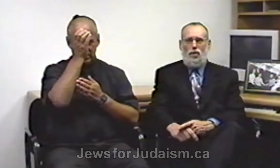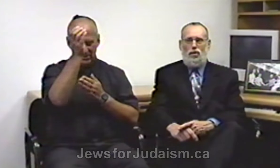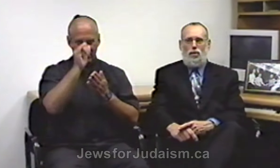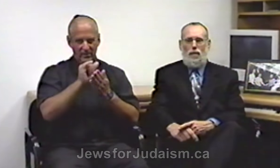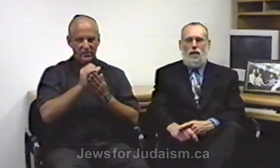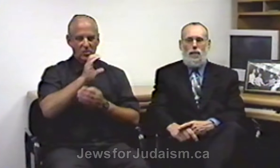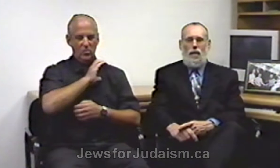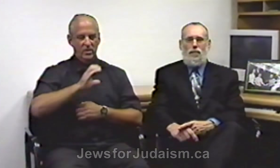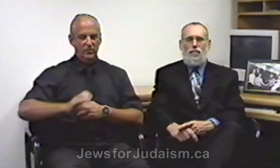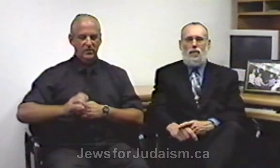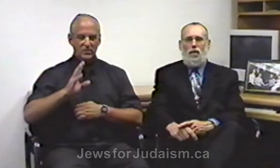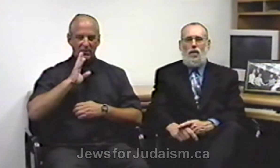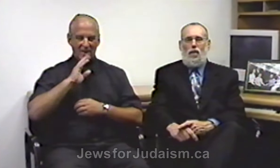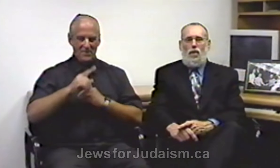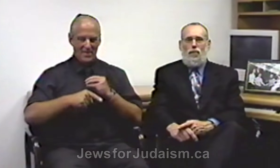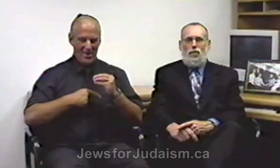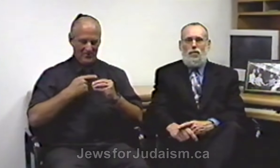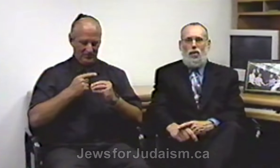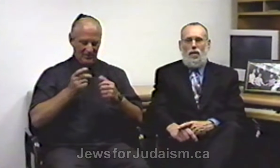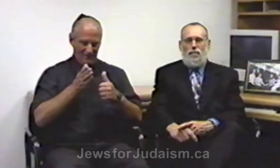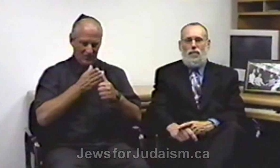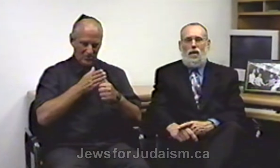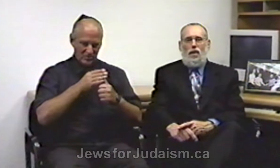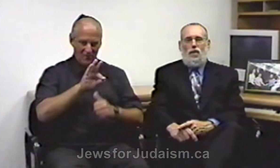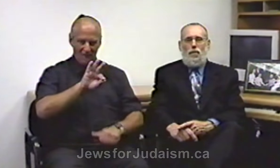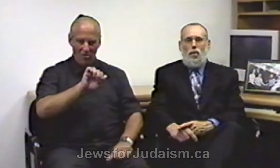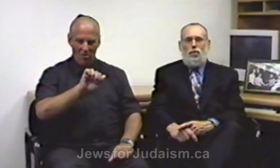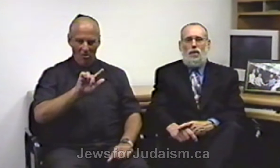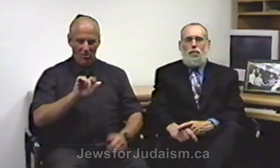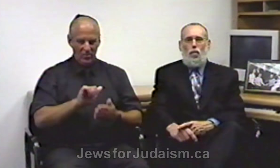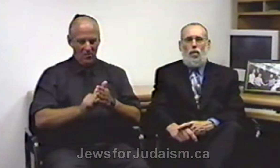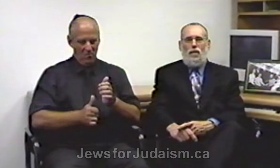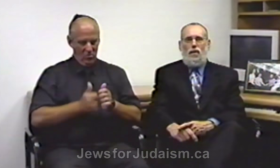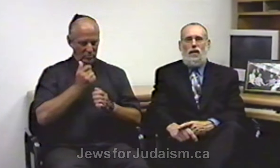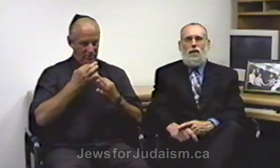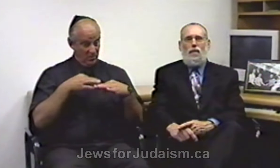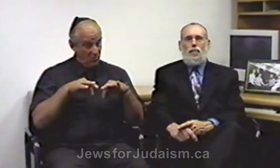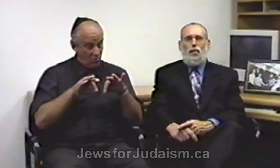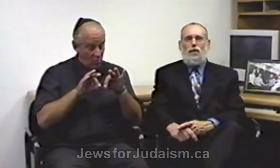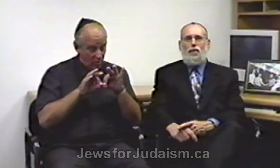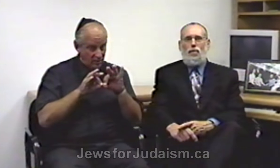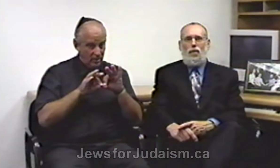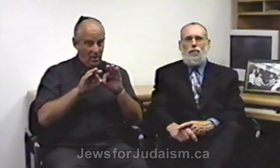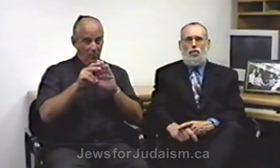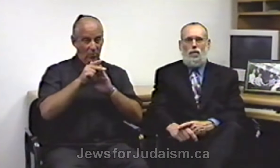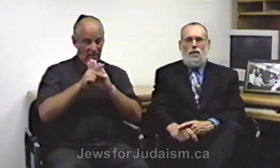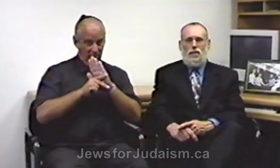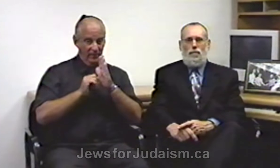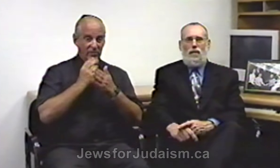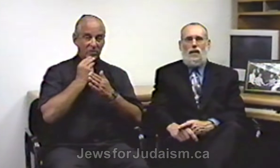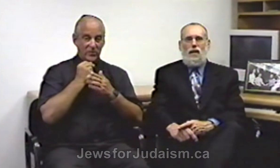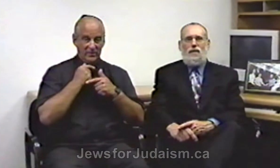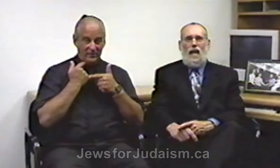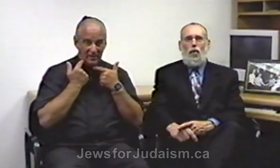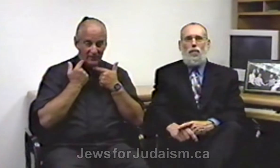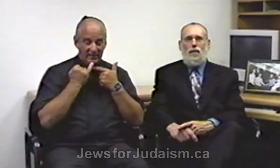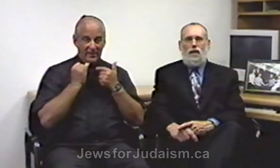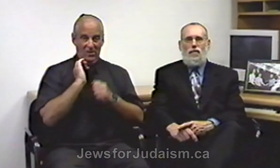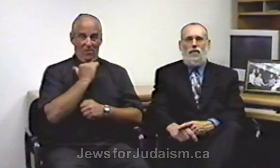Christians speak about. First of all, the most important principle of Judaism is our belief